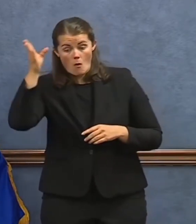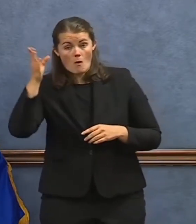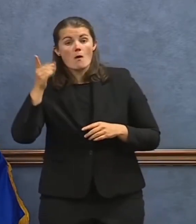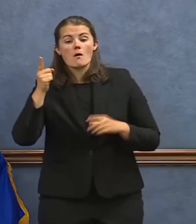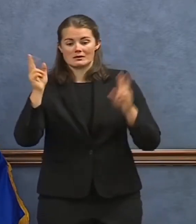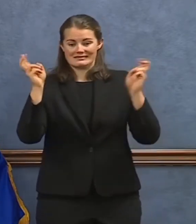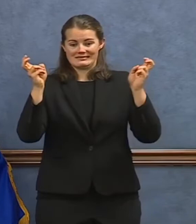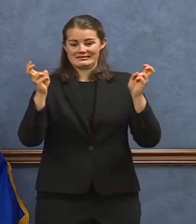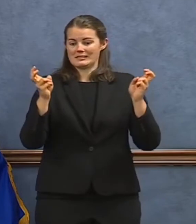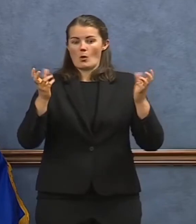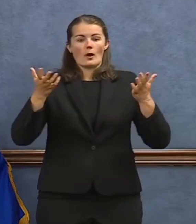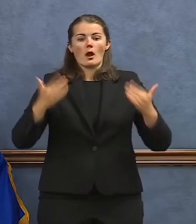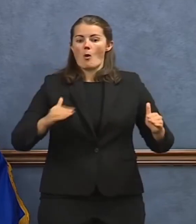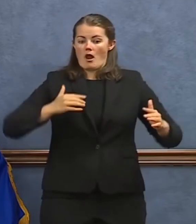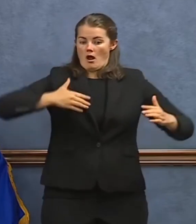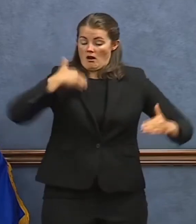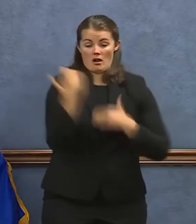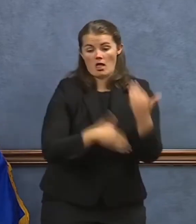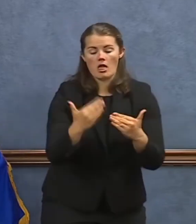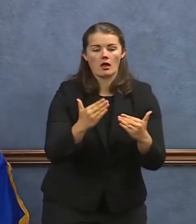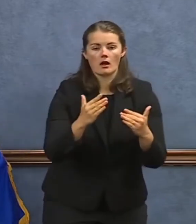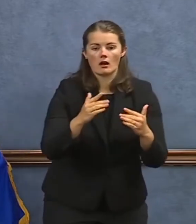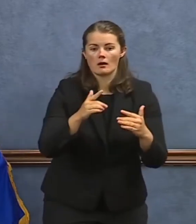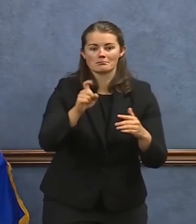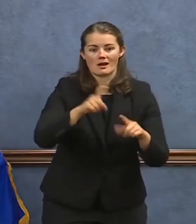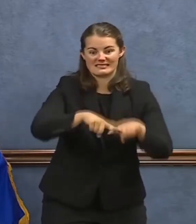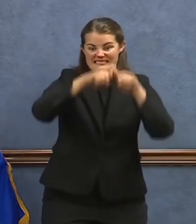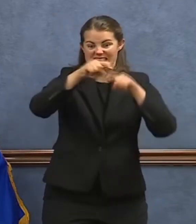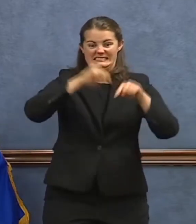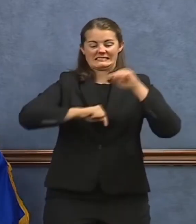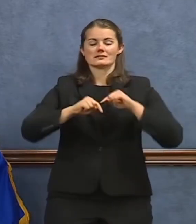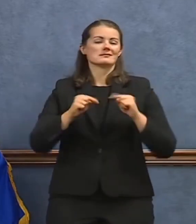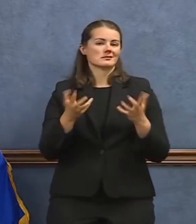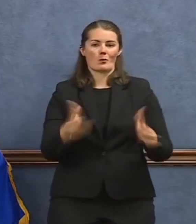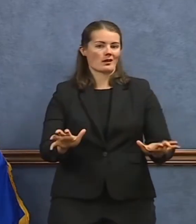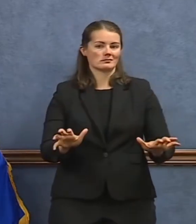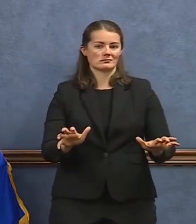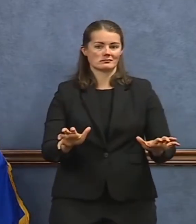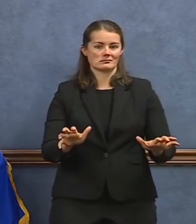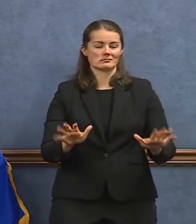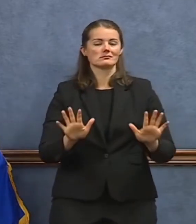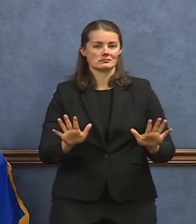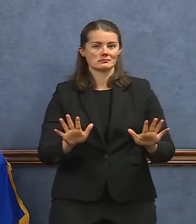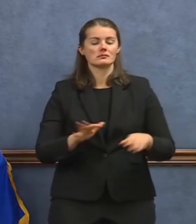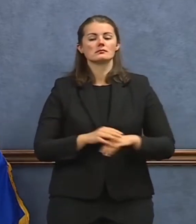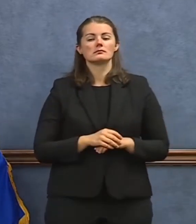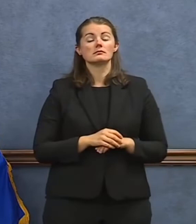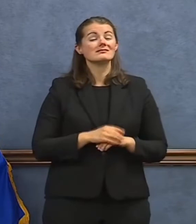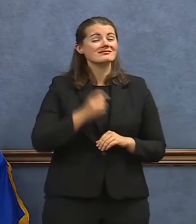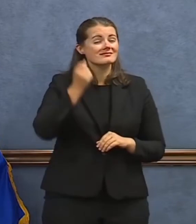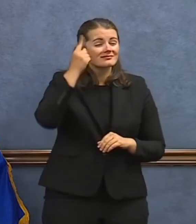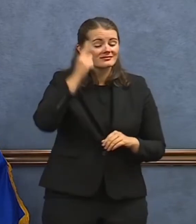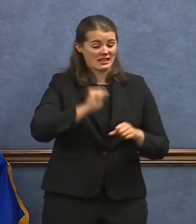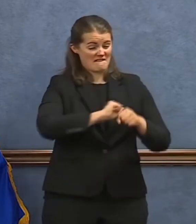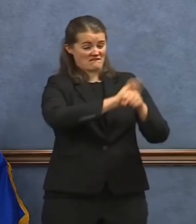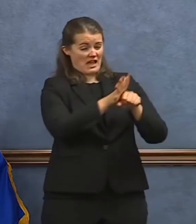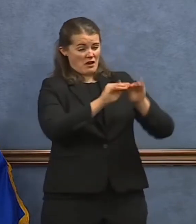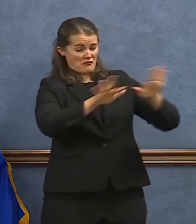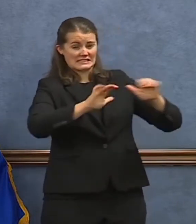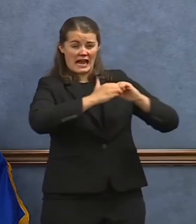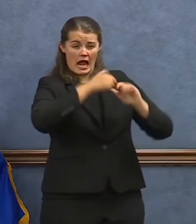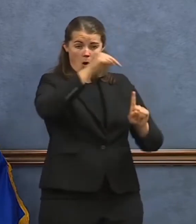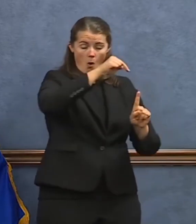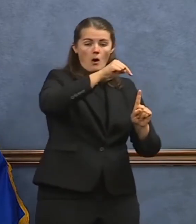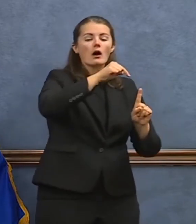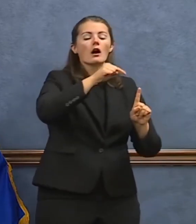and then take a step backward. As I've said before, the virus is what drives the timeline. We were able to